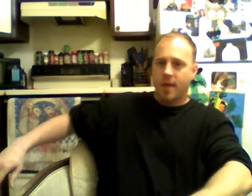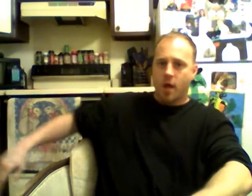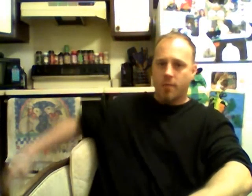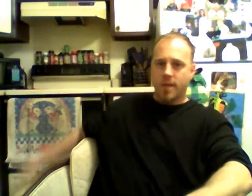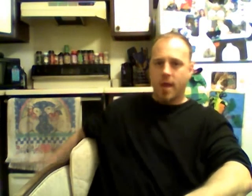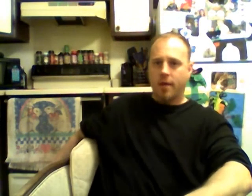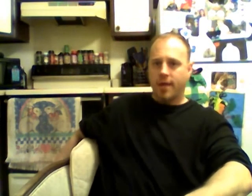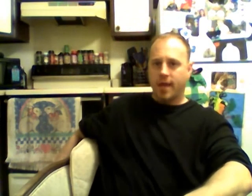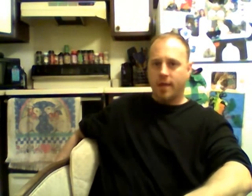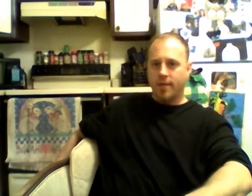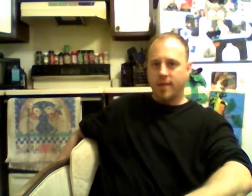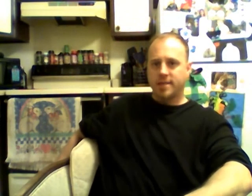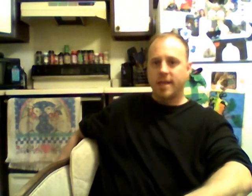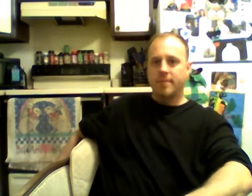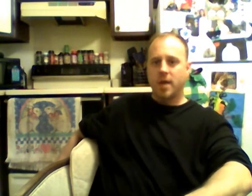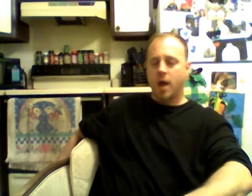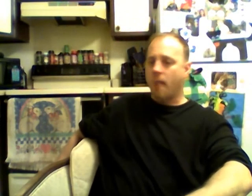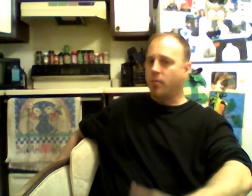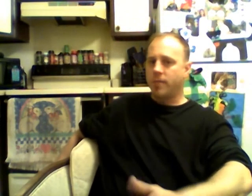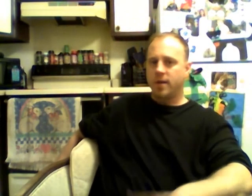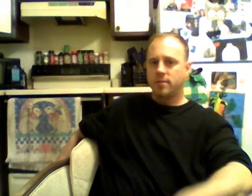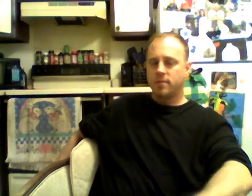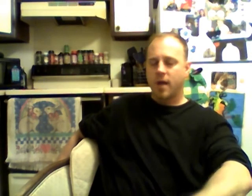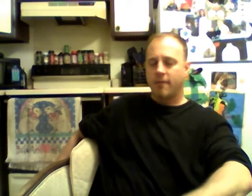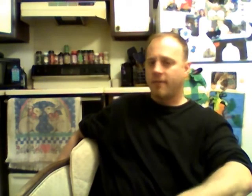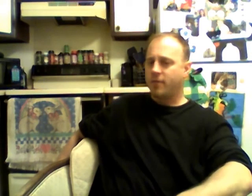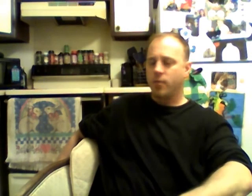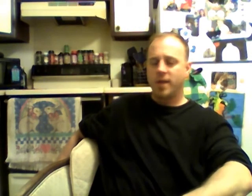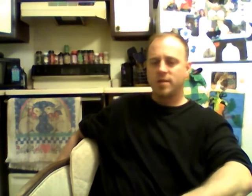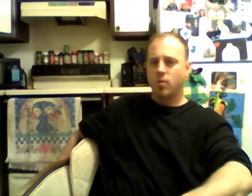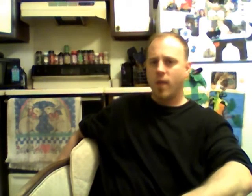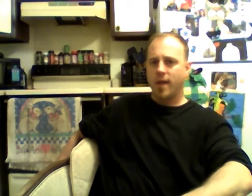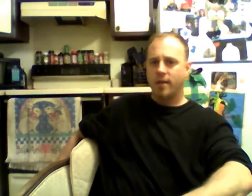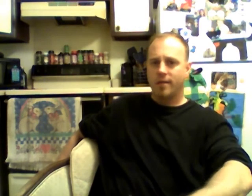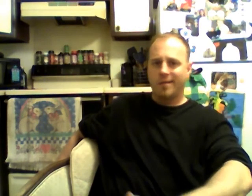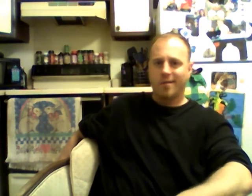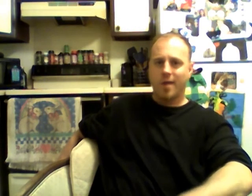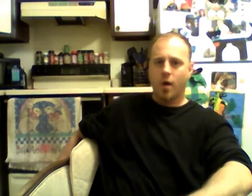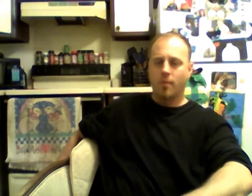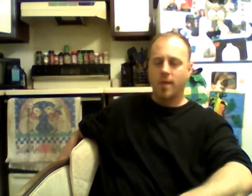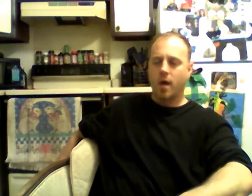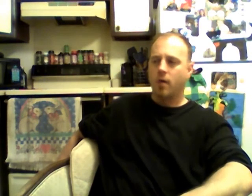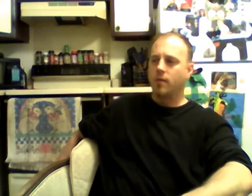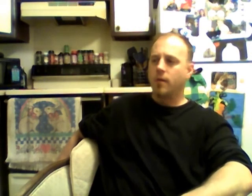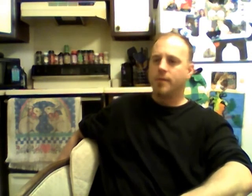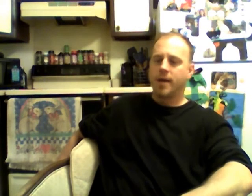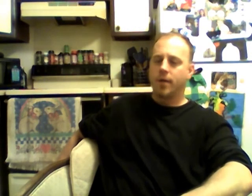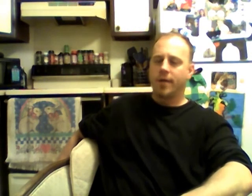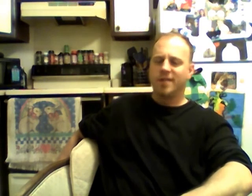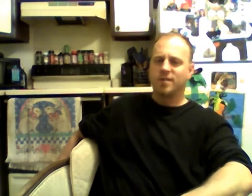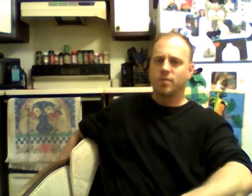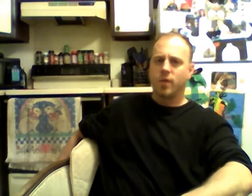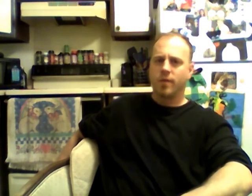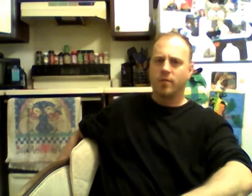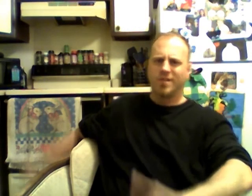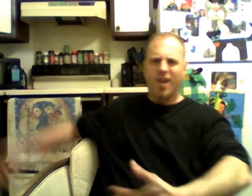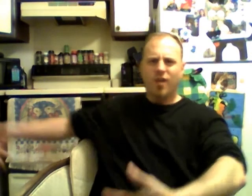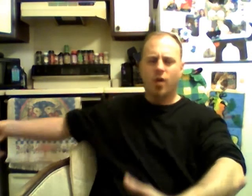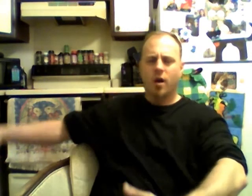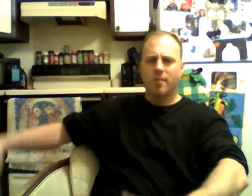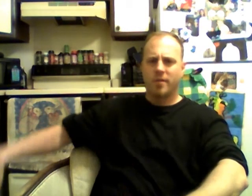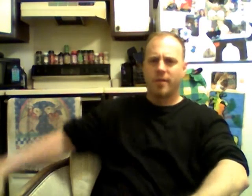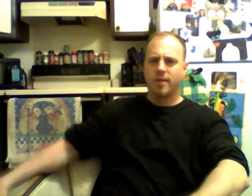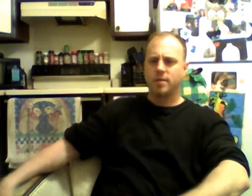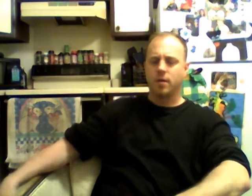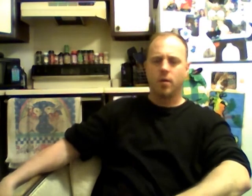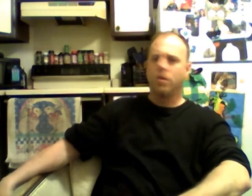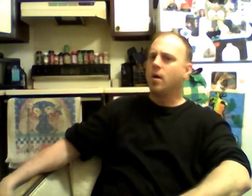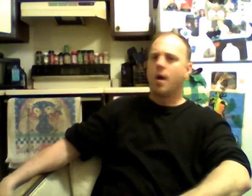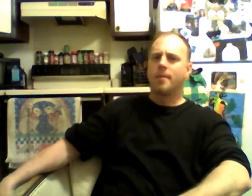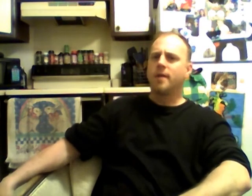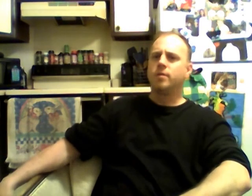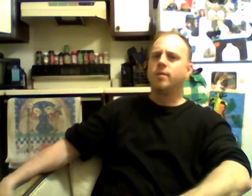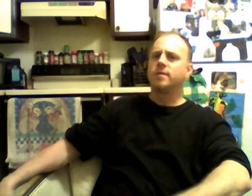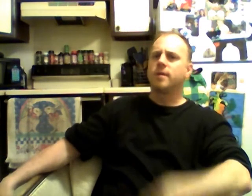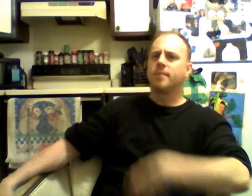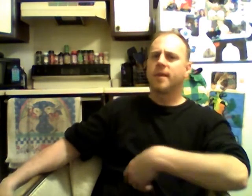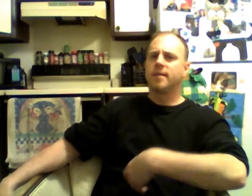they helped me out they gave they saved me a couple minutes a few minutes of waiting and you know they helped me out but anyway that's just one of those karma things you know i'm not doing something